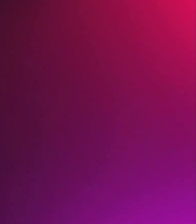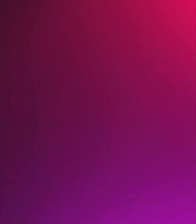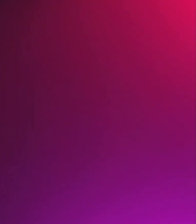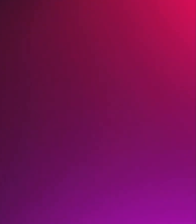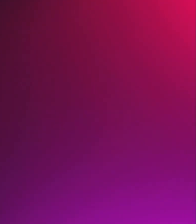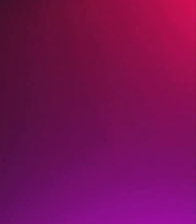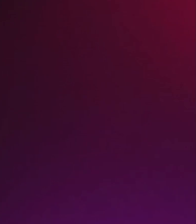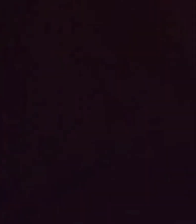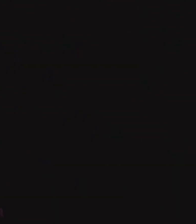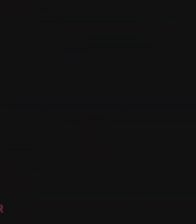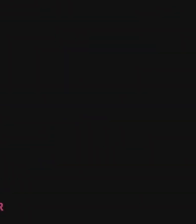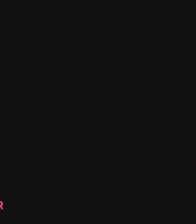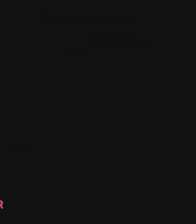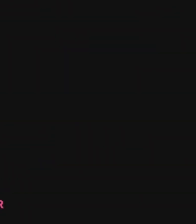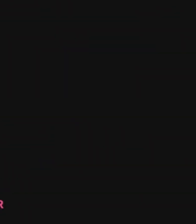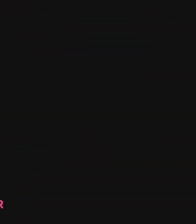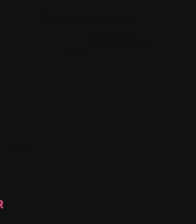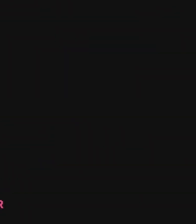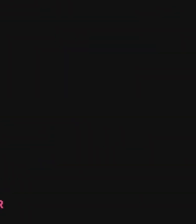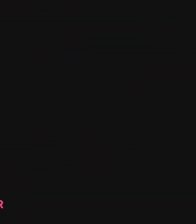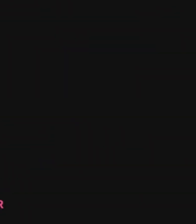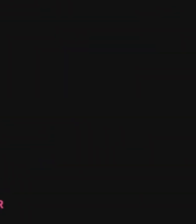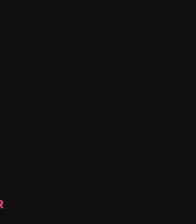Watch on BBC iPlayer.